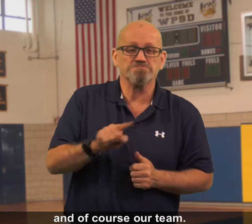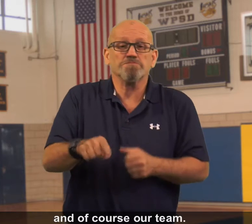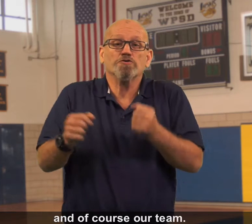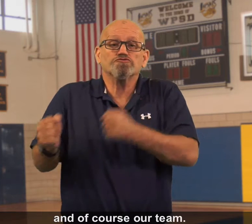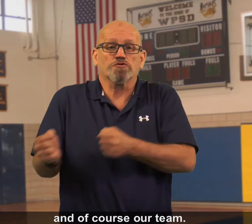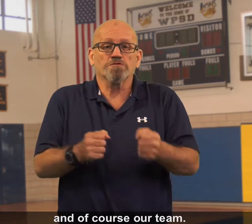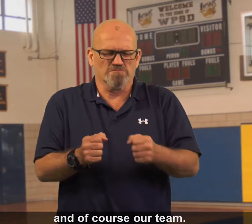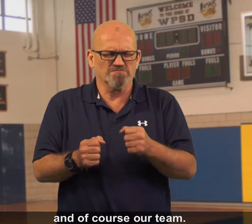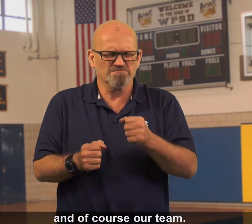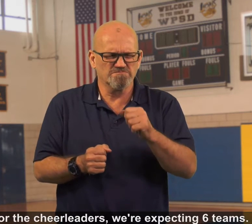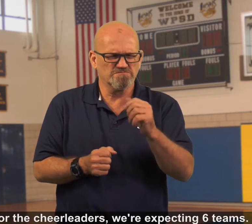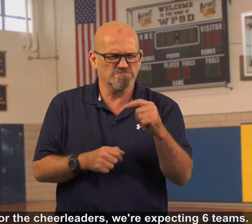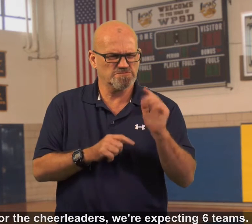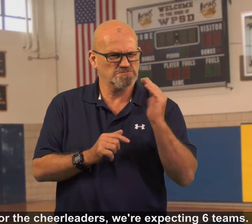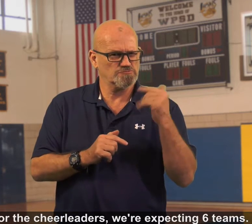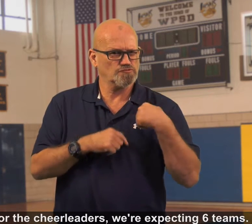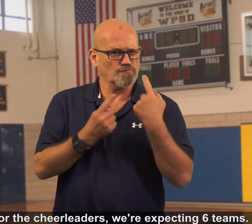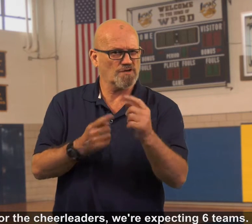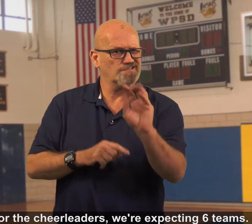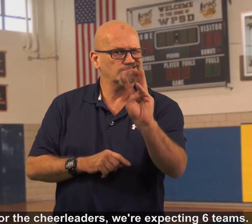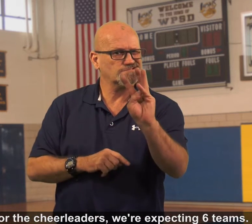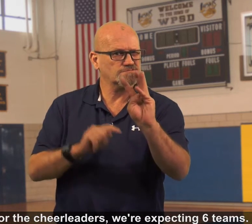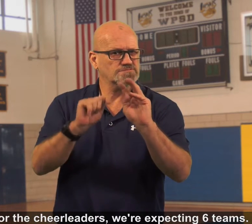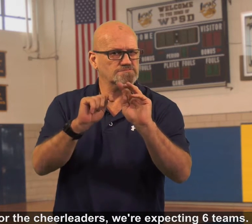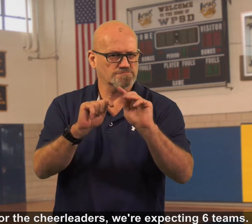For the cheerleaders, we're expecting six teams.